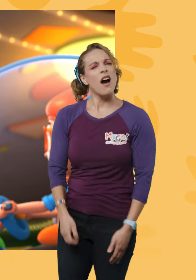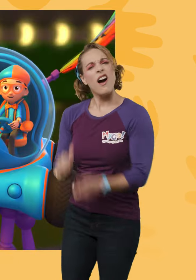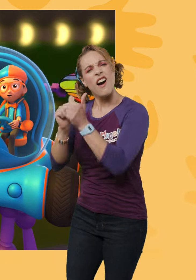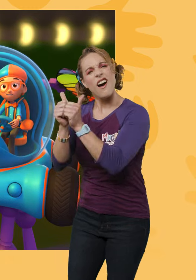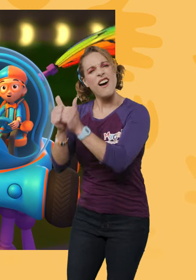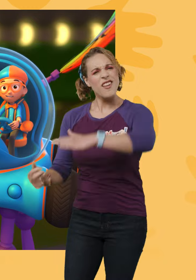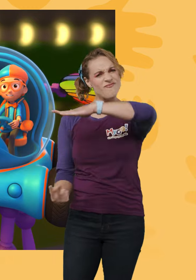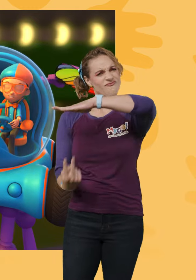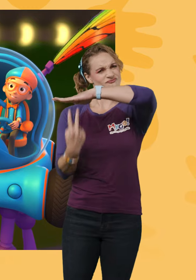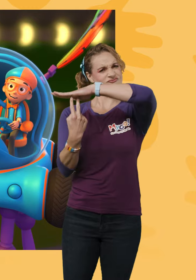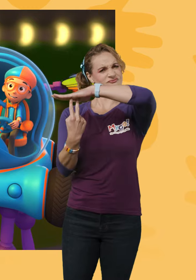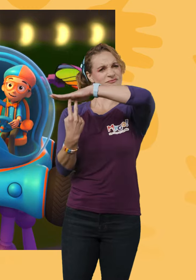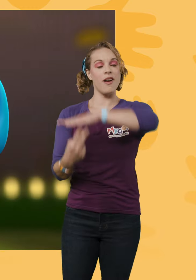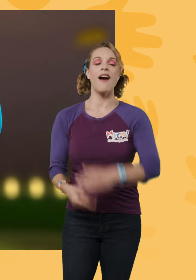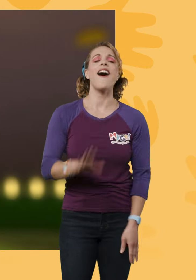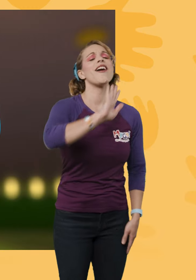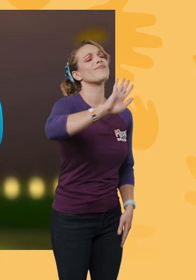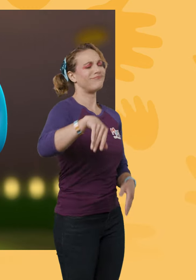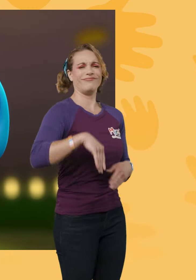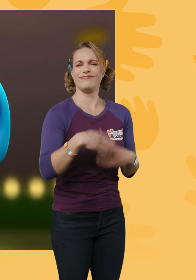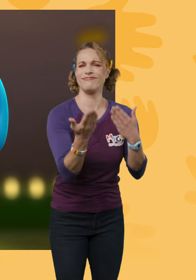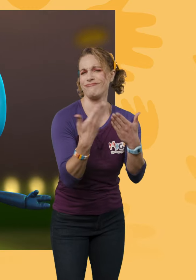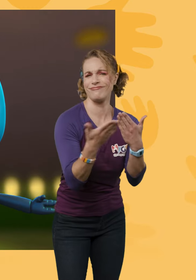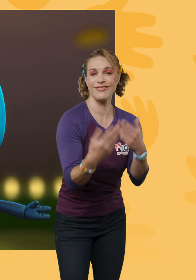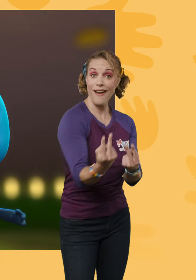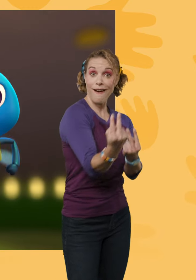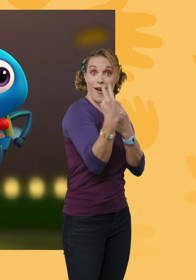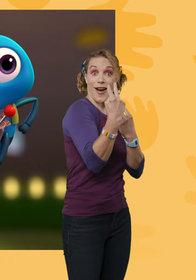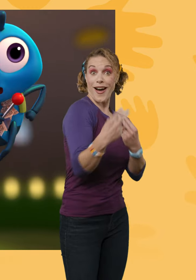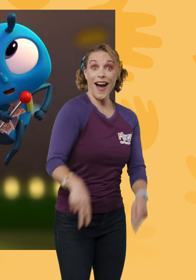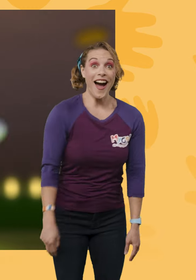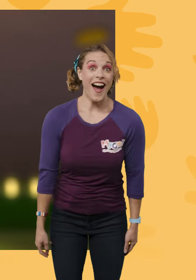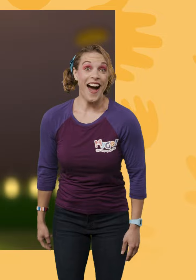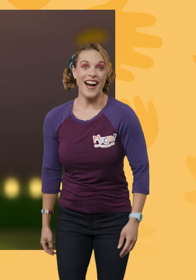How did you get on the ceiling? Oh, it's easy! Watch this!